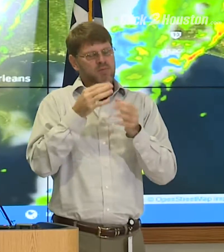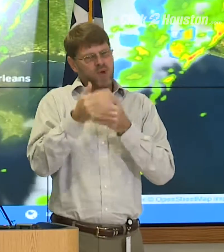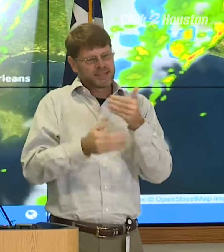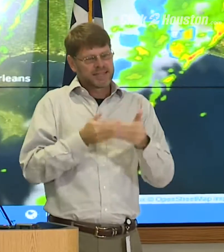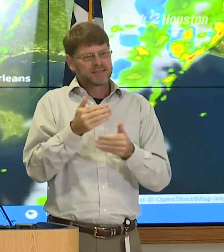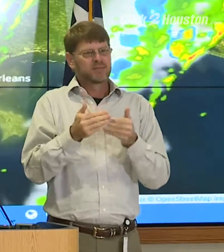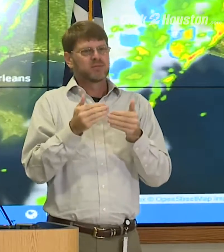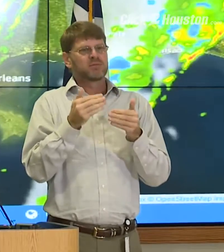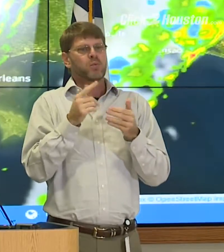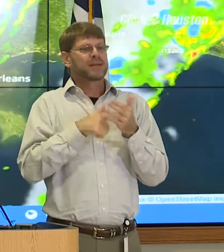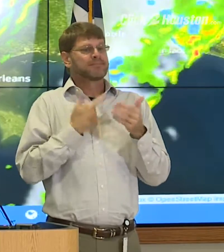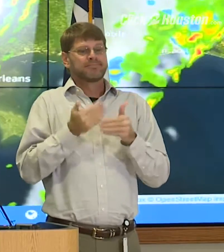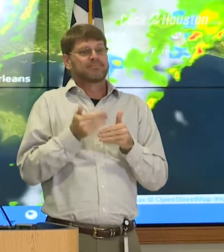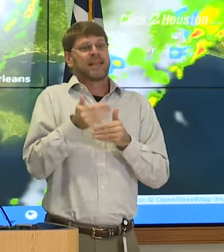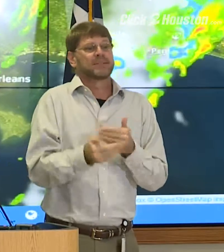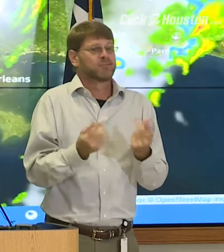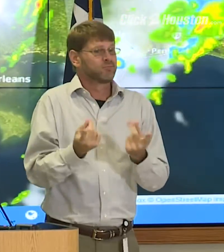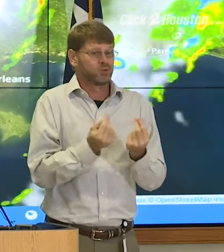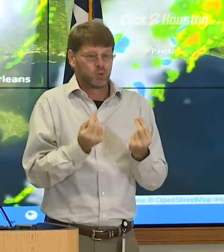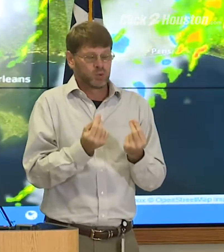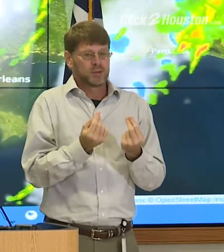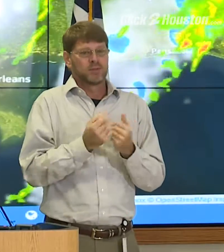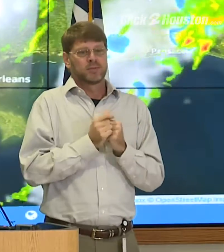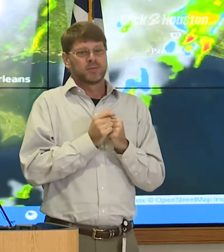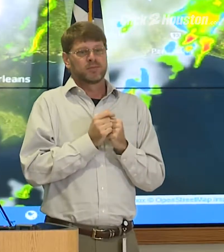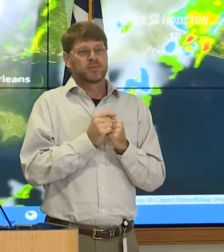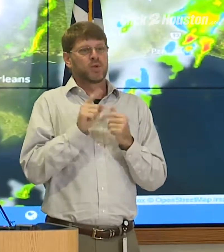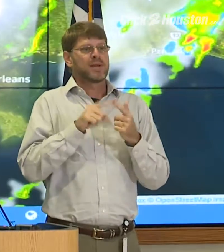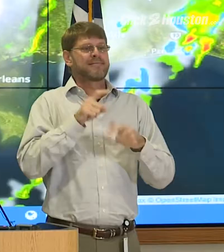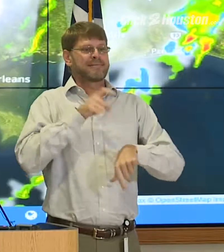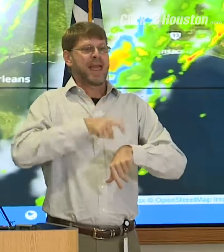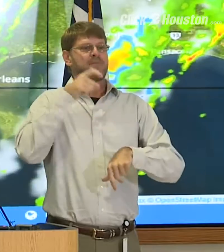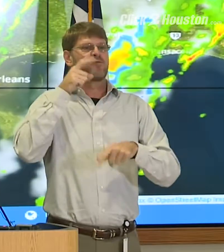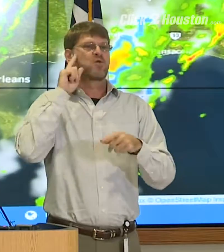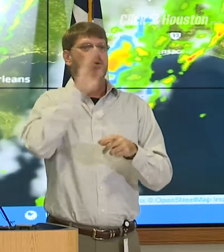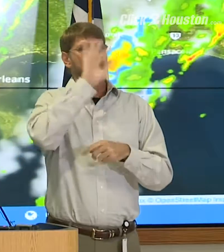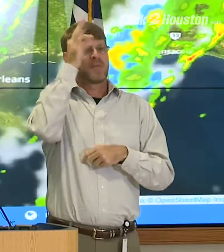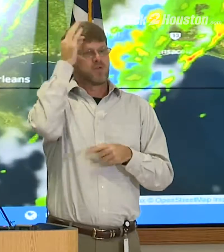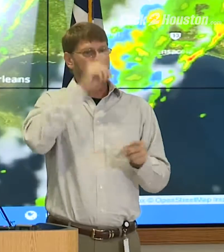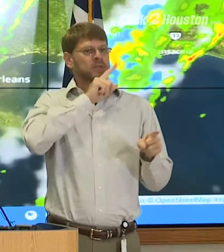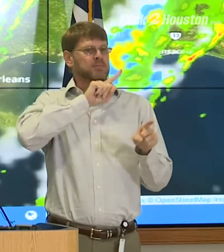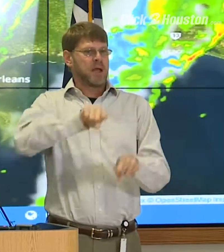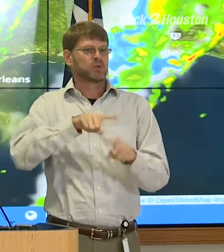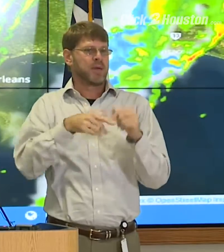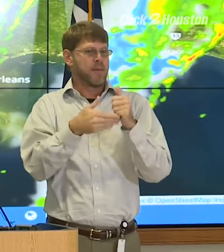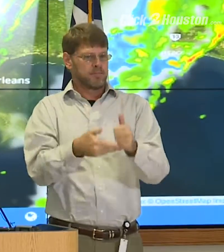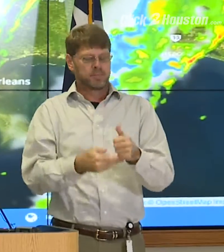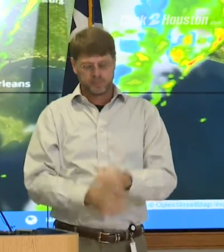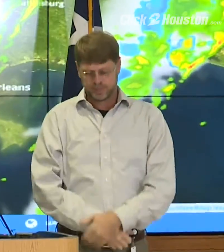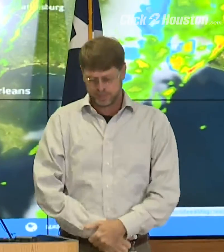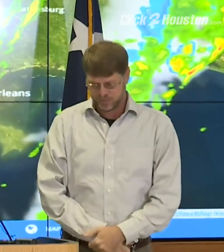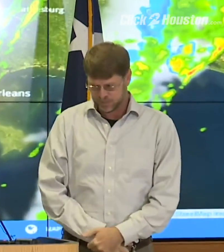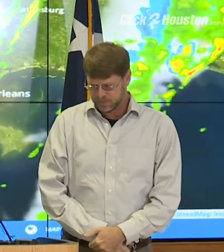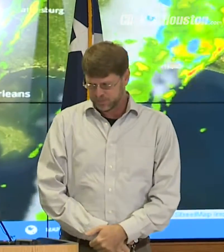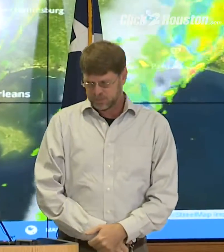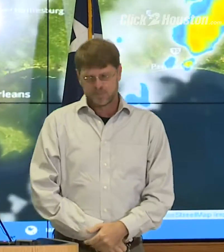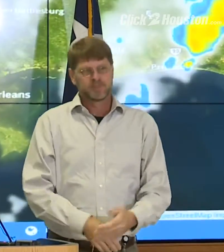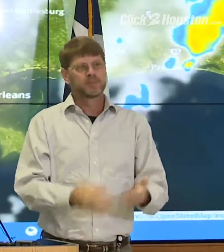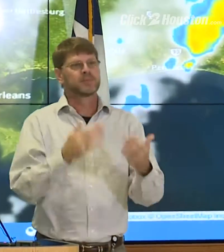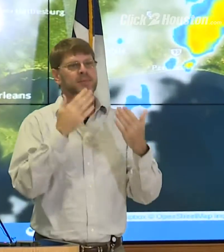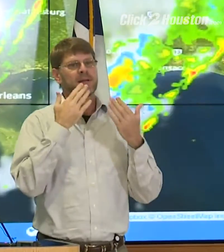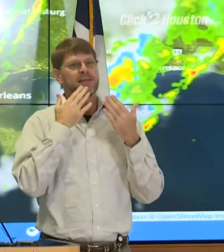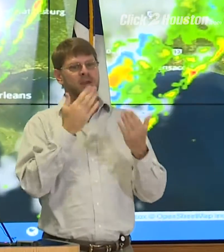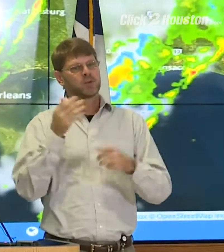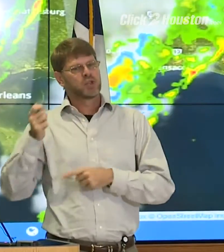process of what comes next when it starts time for federal response. Thank you, Tom. Thank you very